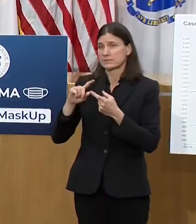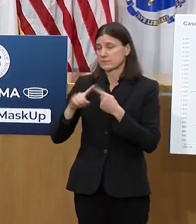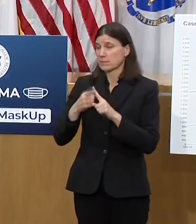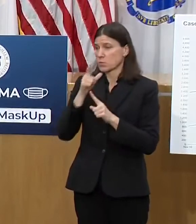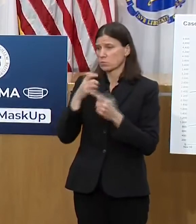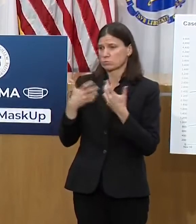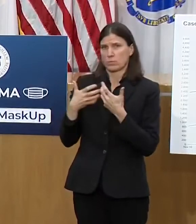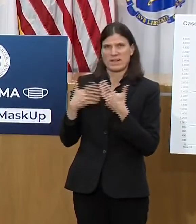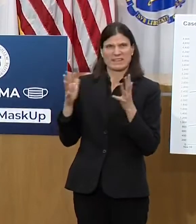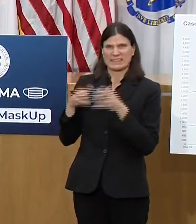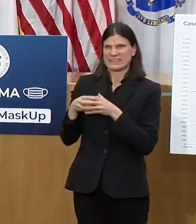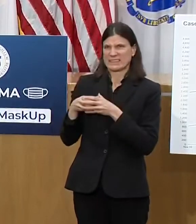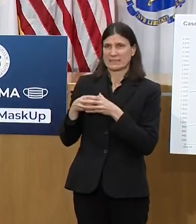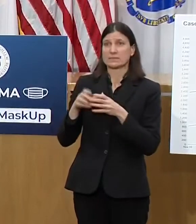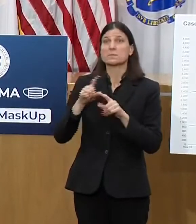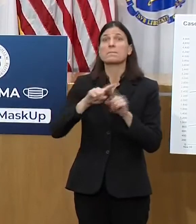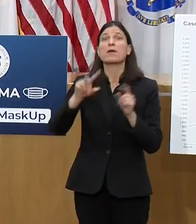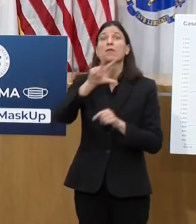people outside their household.